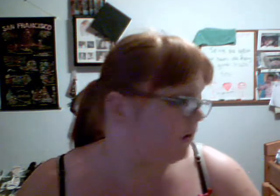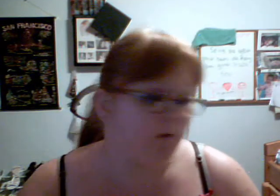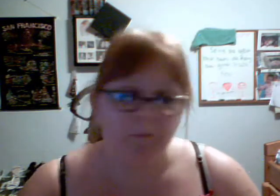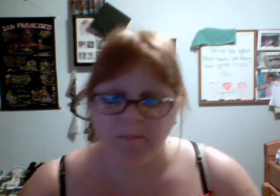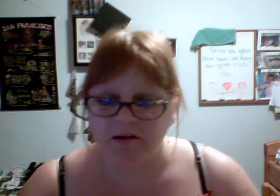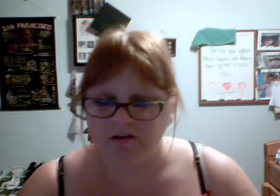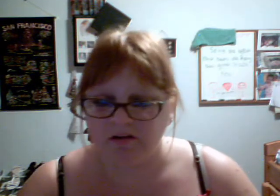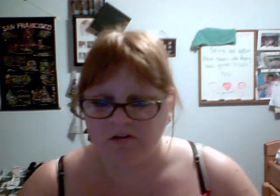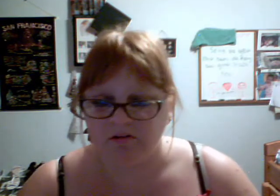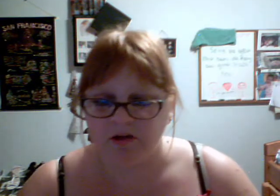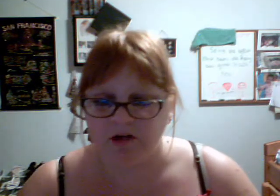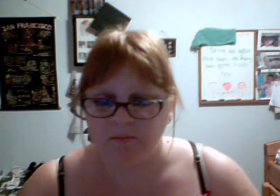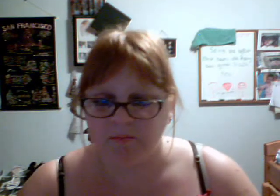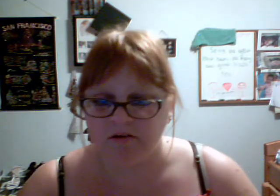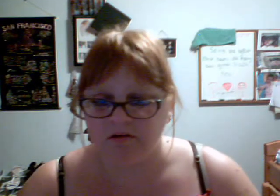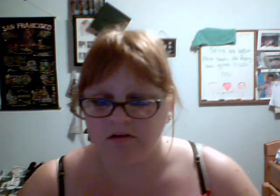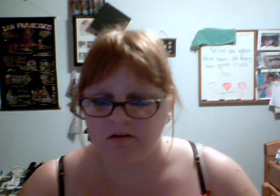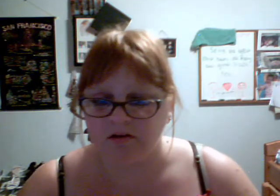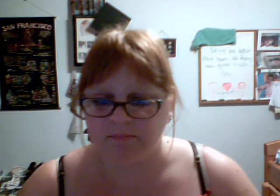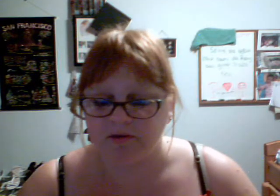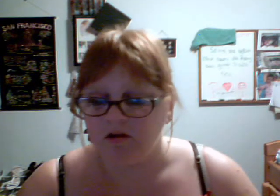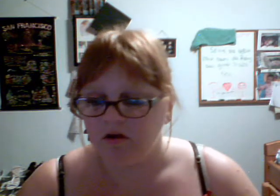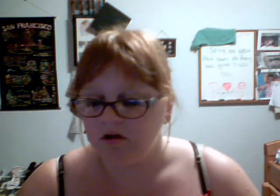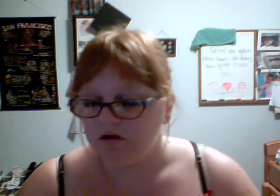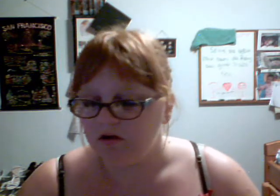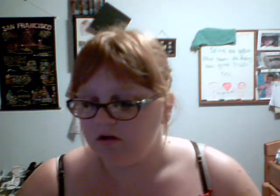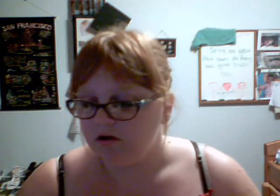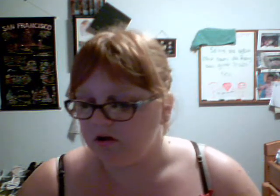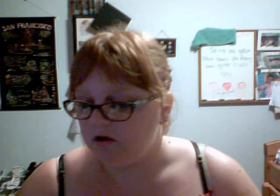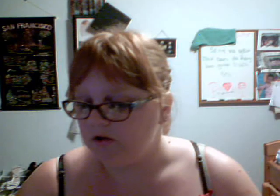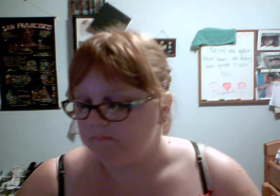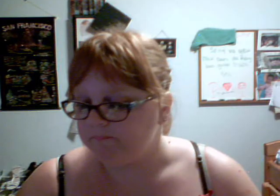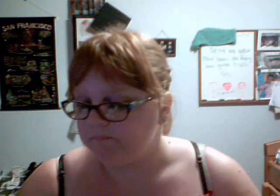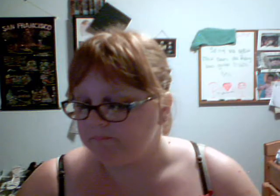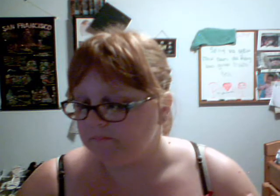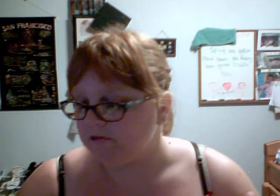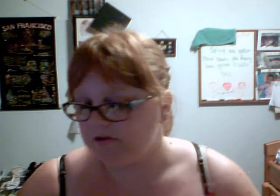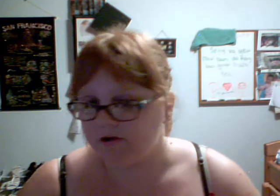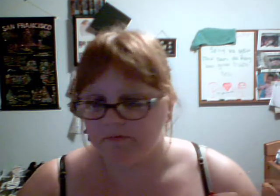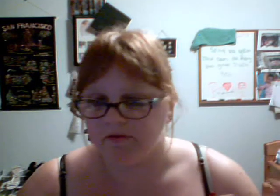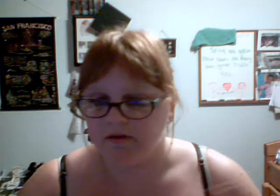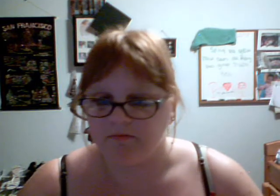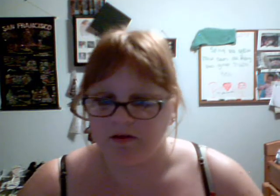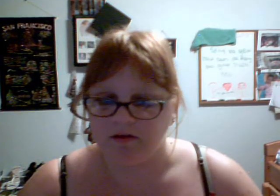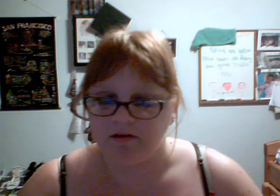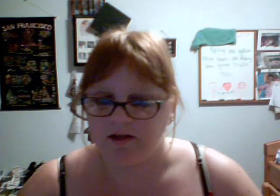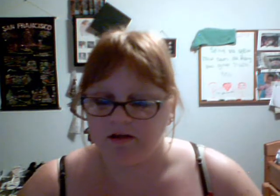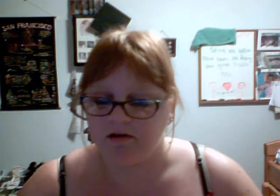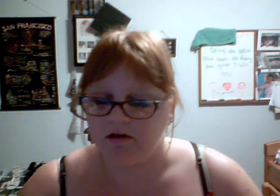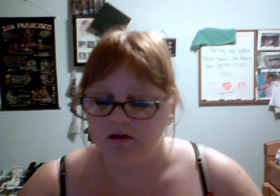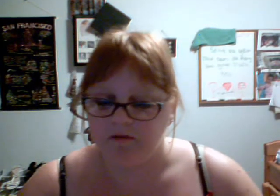I hope I'm not talking too loud. My parents are asleep. Um, I'm sorry for the TV, it's late. Um,